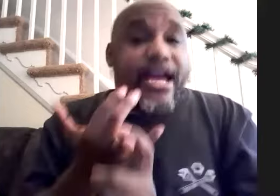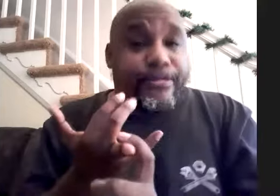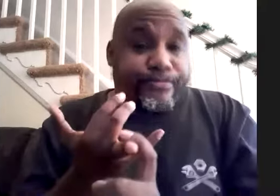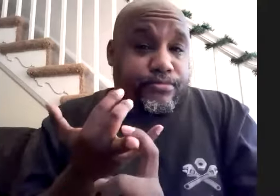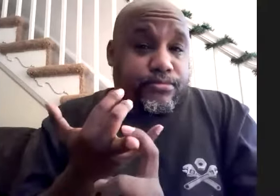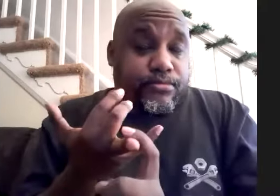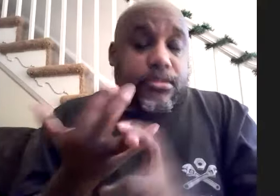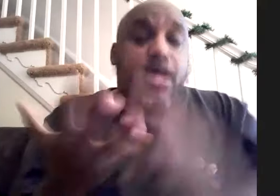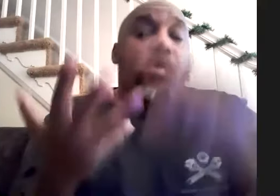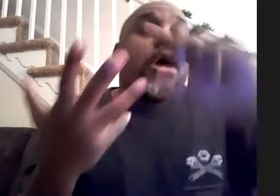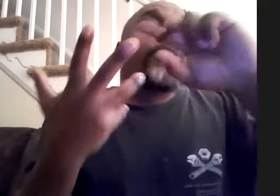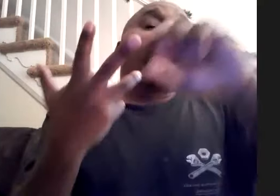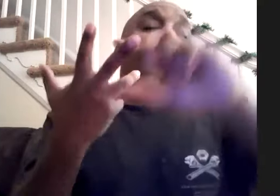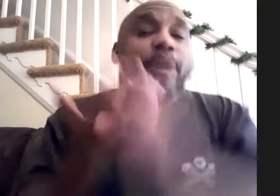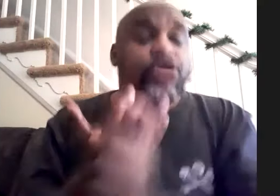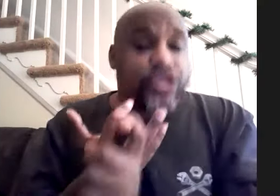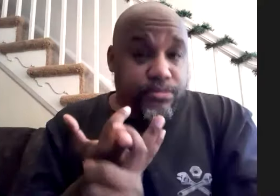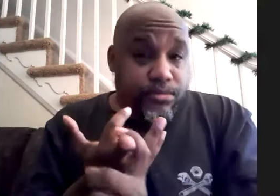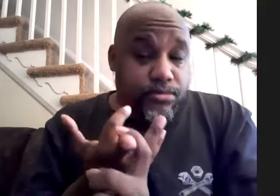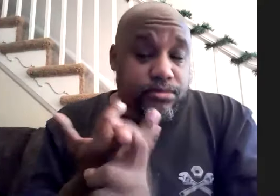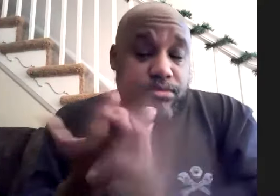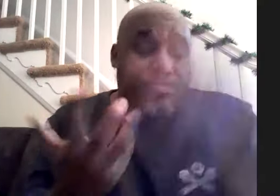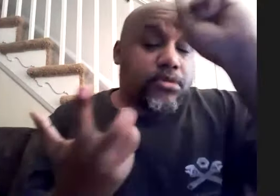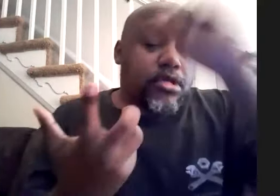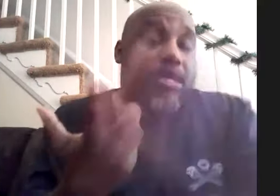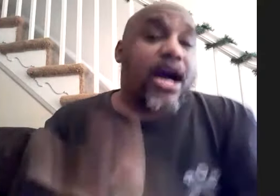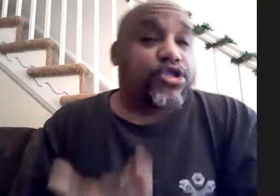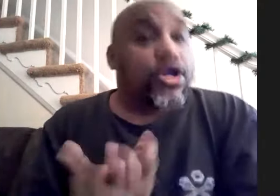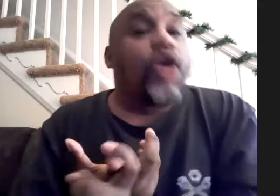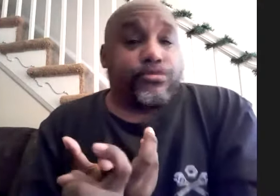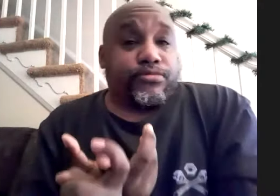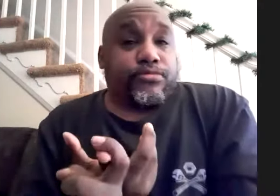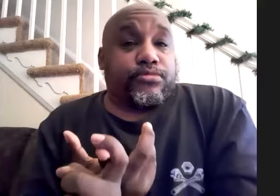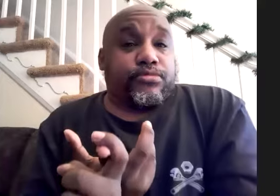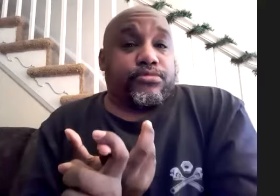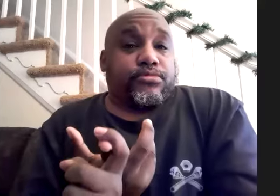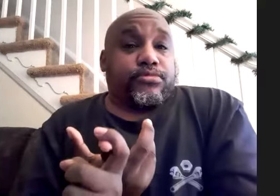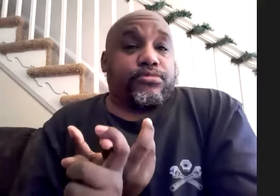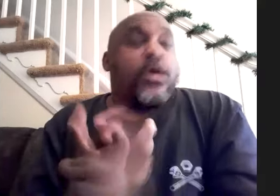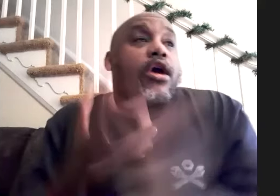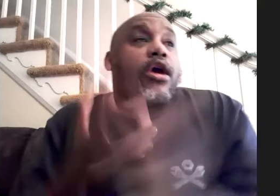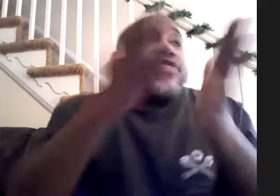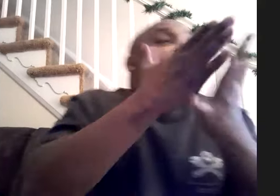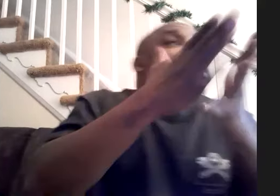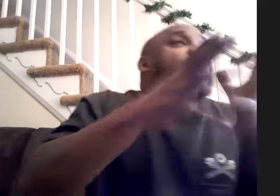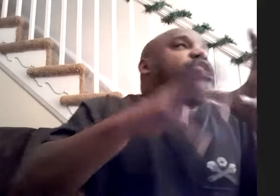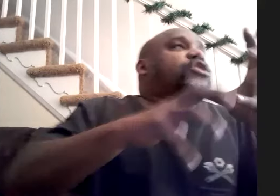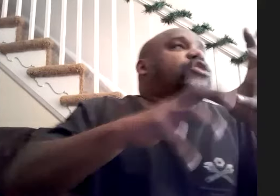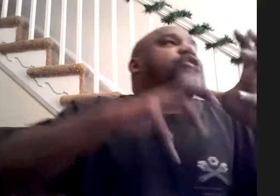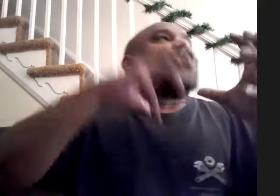put the plan in motion accomplish the goal right and then the thing about it is okay so